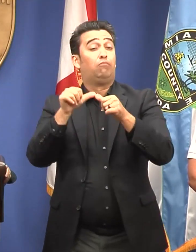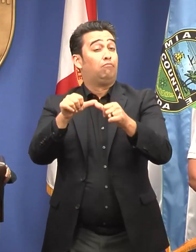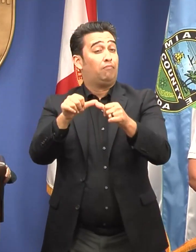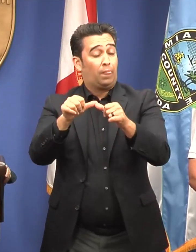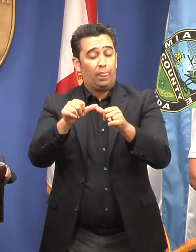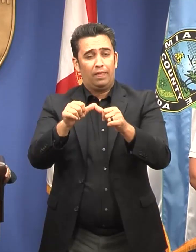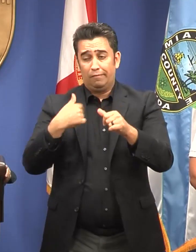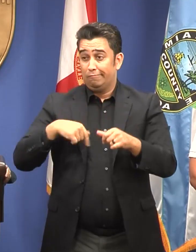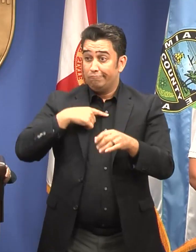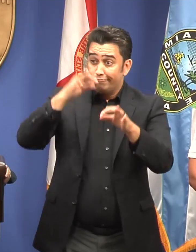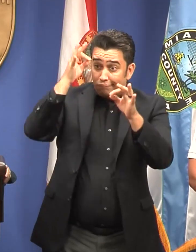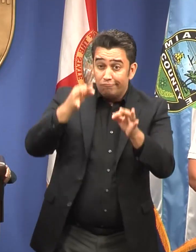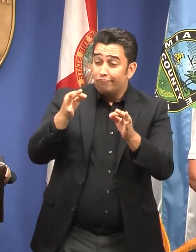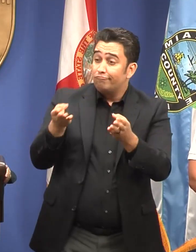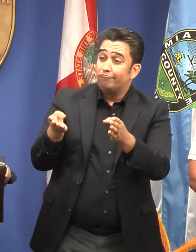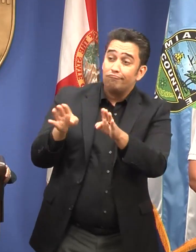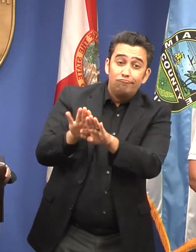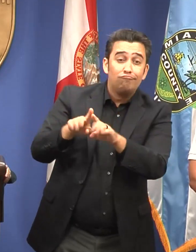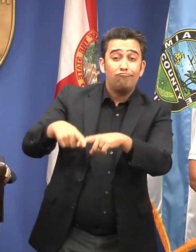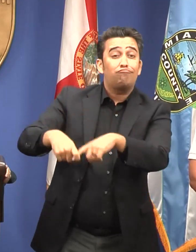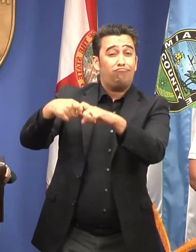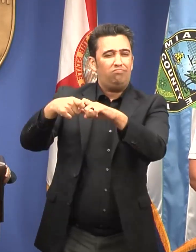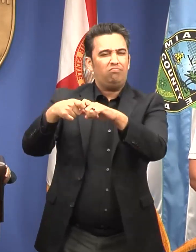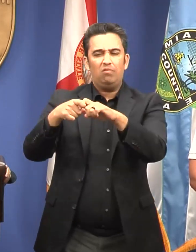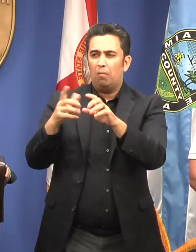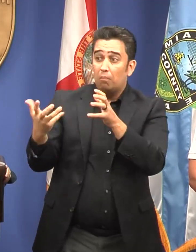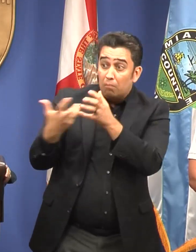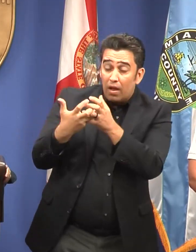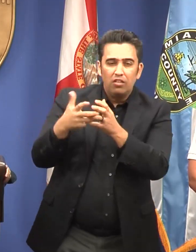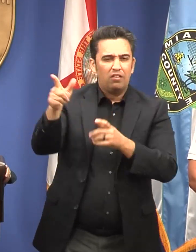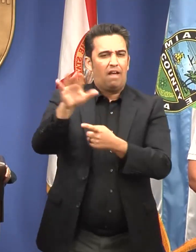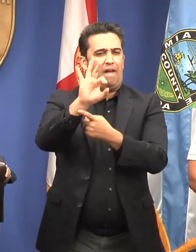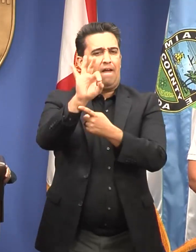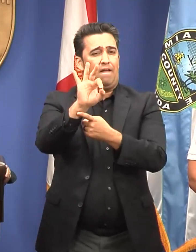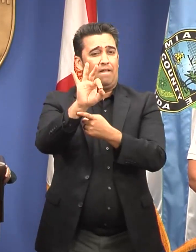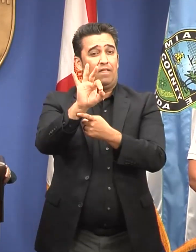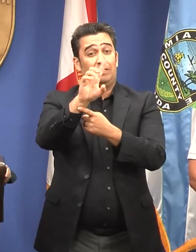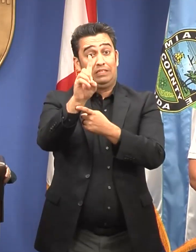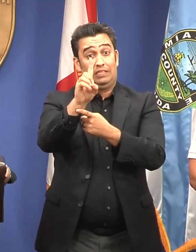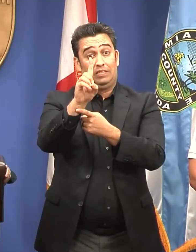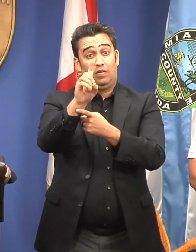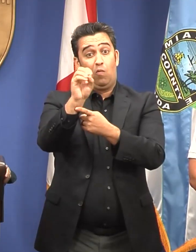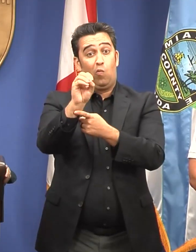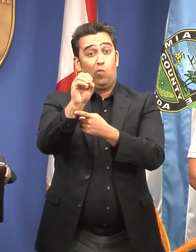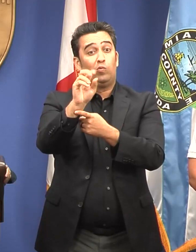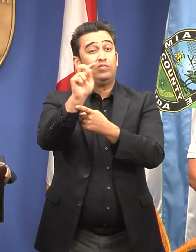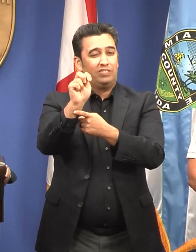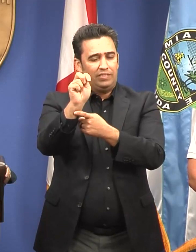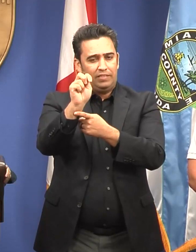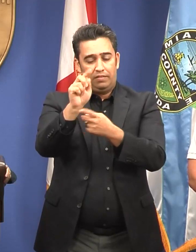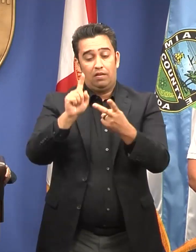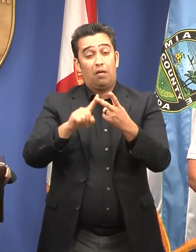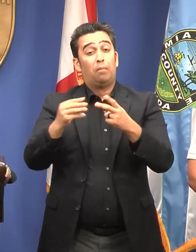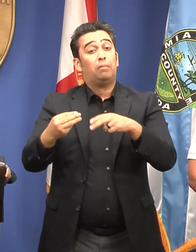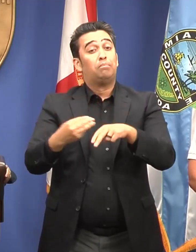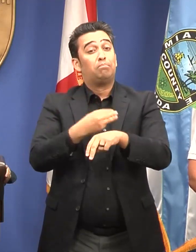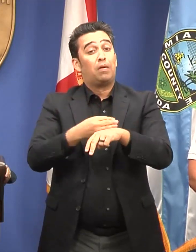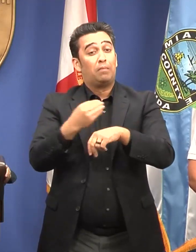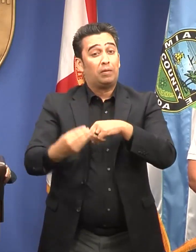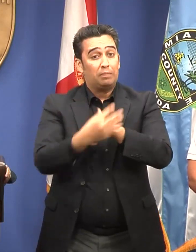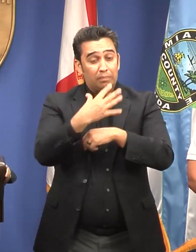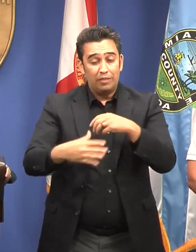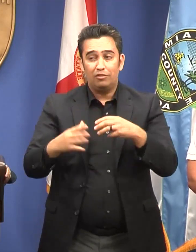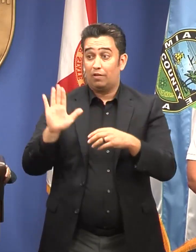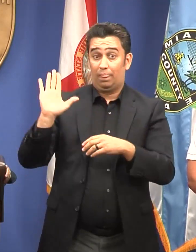decision to suspend in conjunction with the Florida Department of Transportation, with Miami Beach, Miami. Their